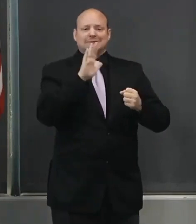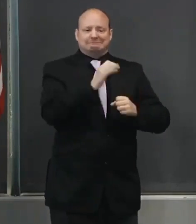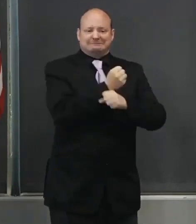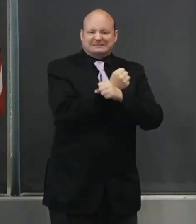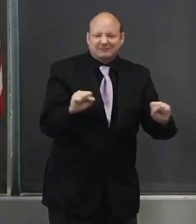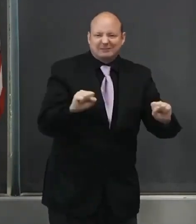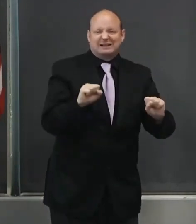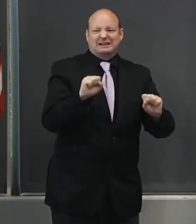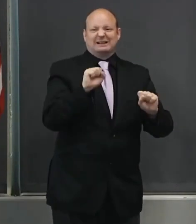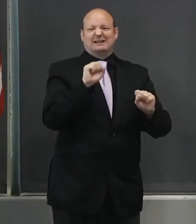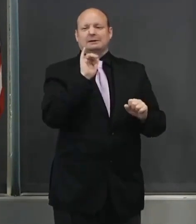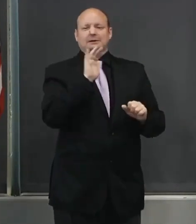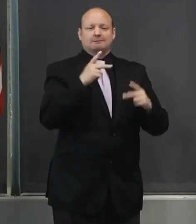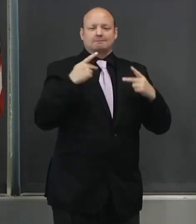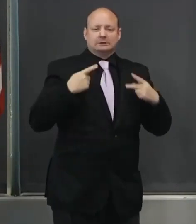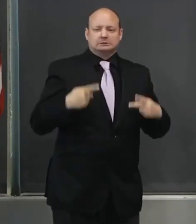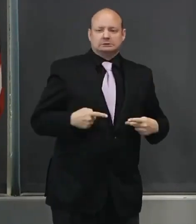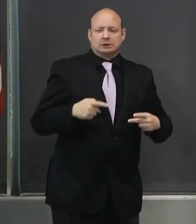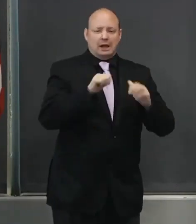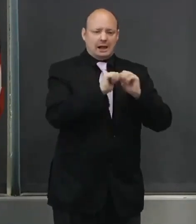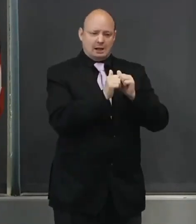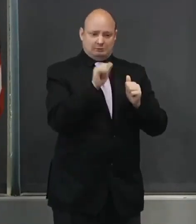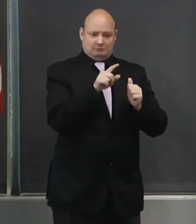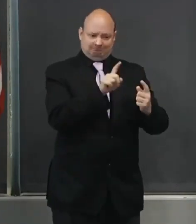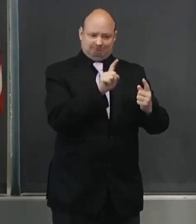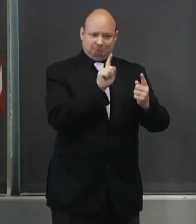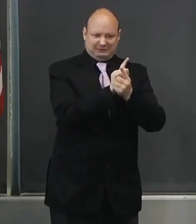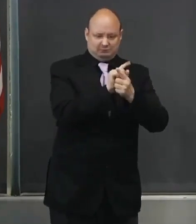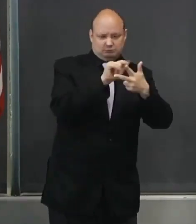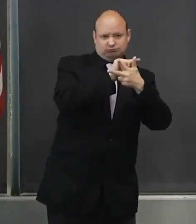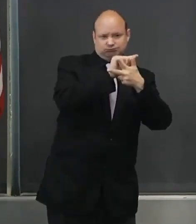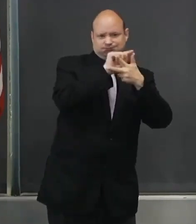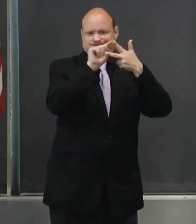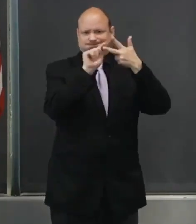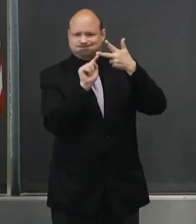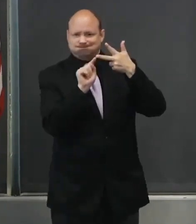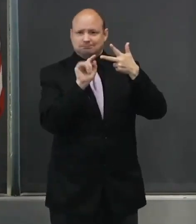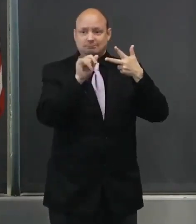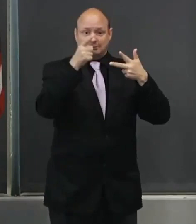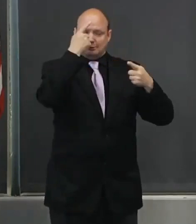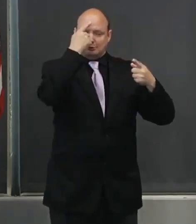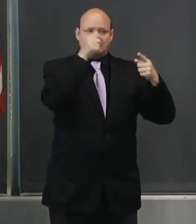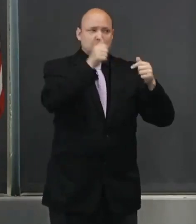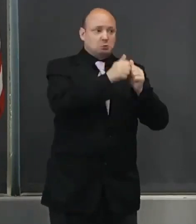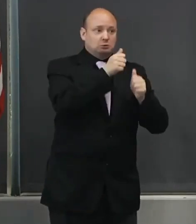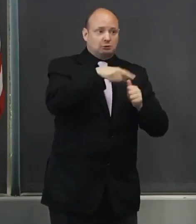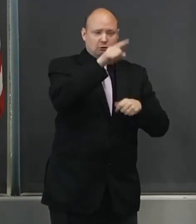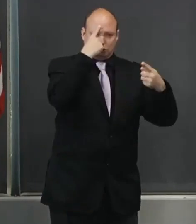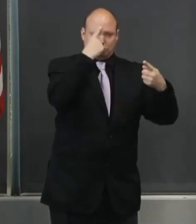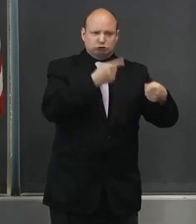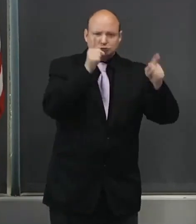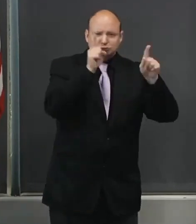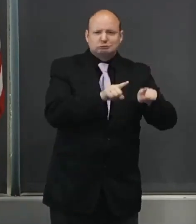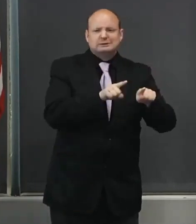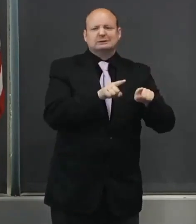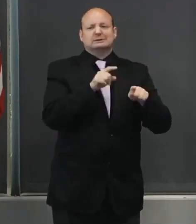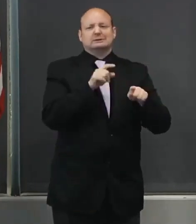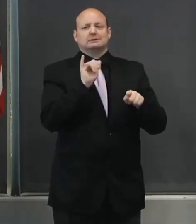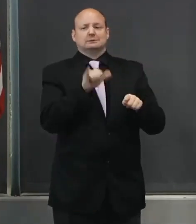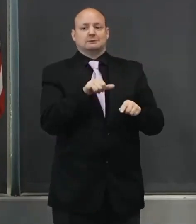And I know that most parents agree. Parents also know that this is a highly contagious virus.